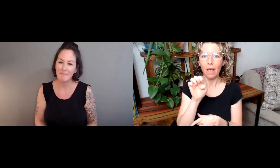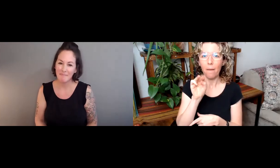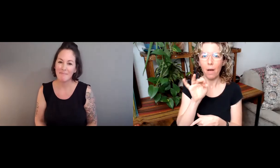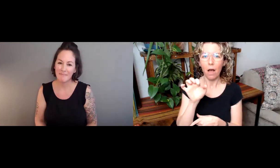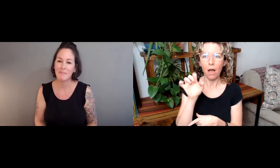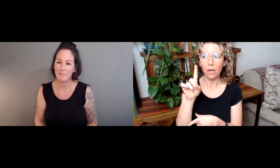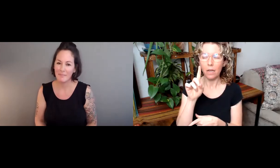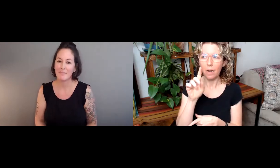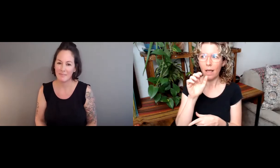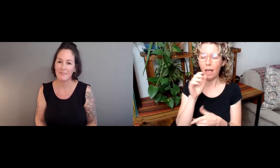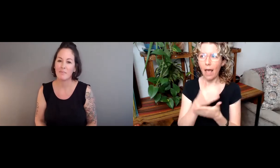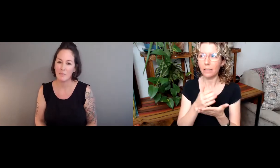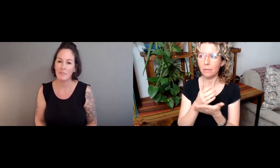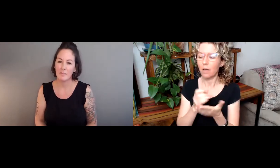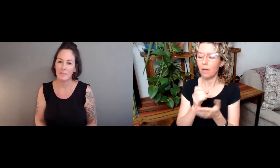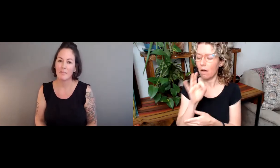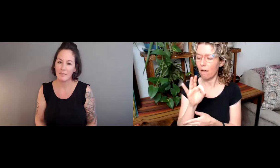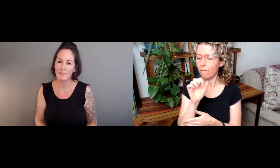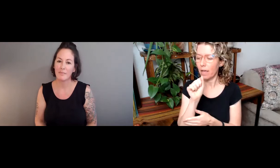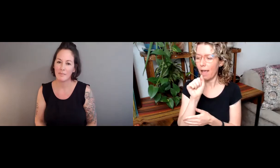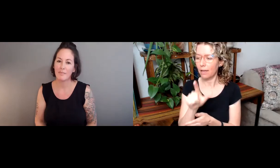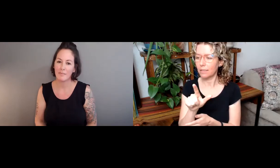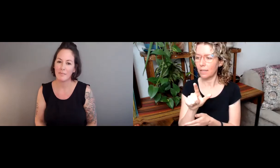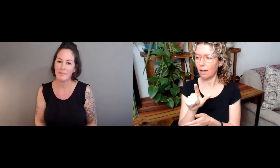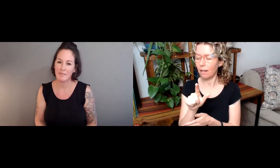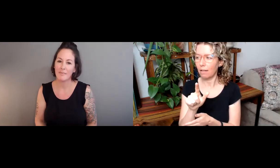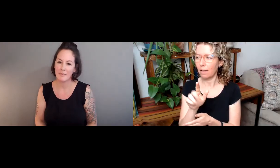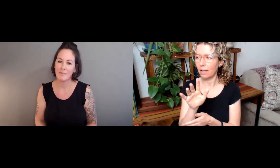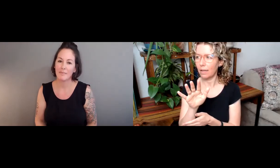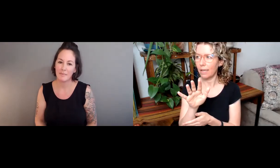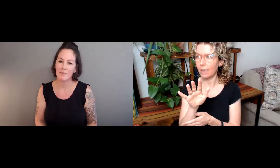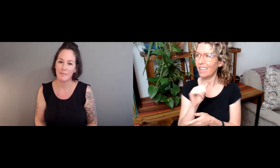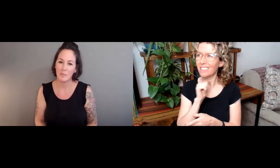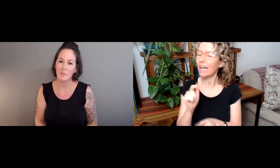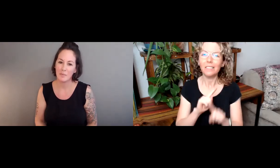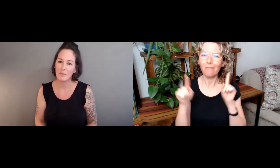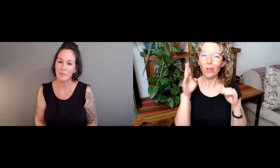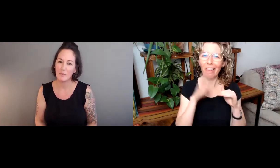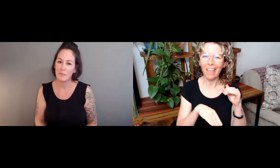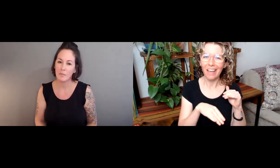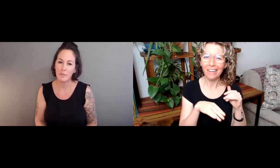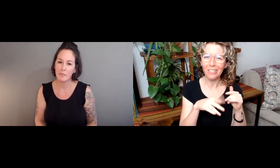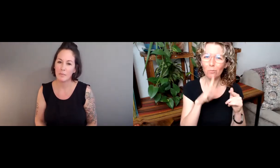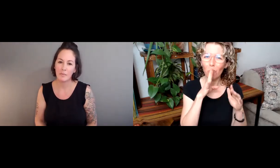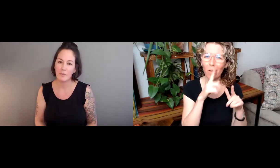with whom we work and live. That embodied aspect of ASL.